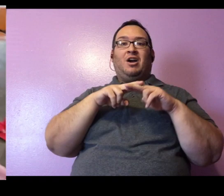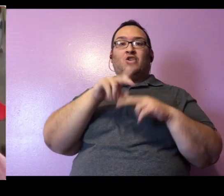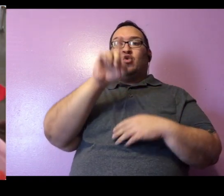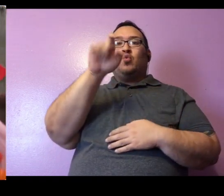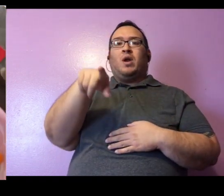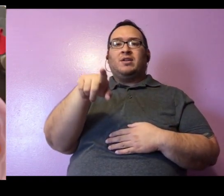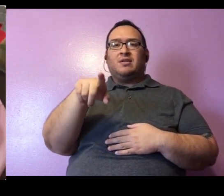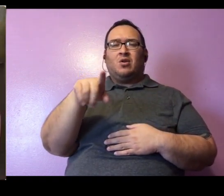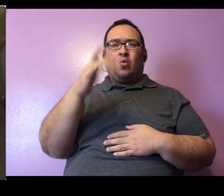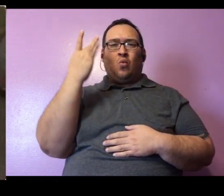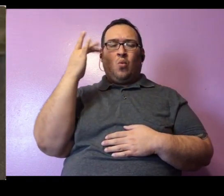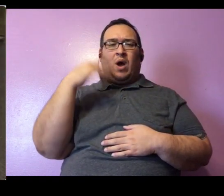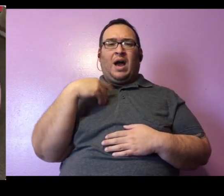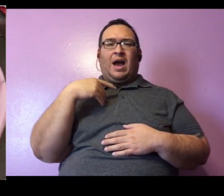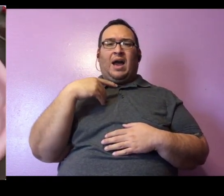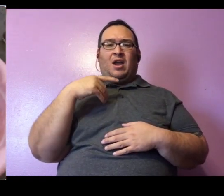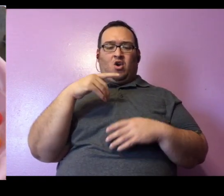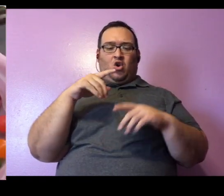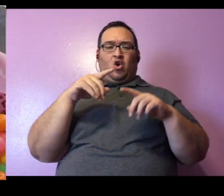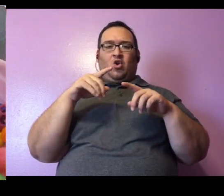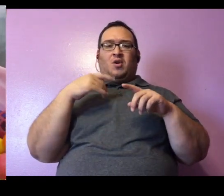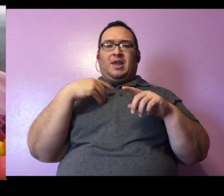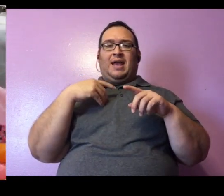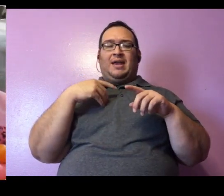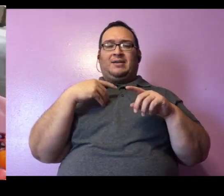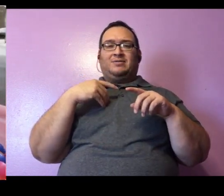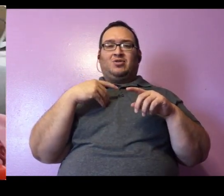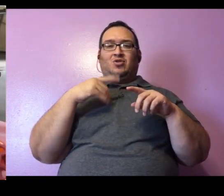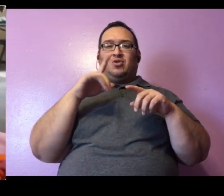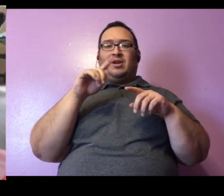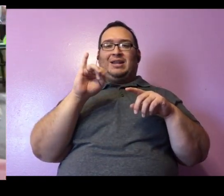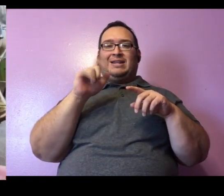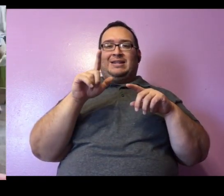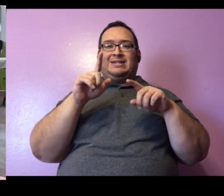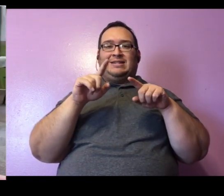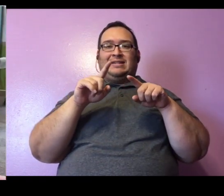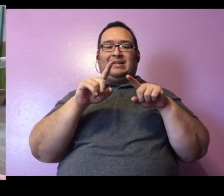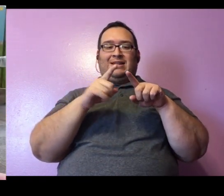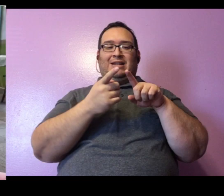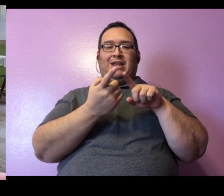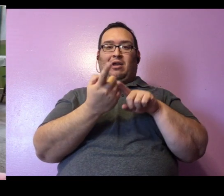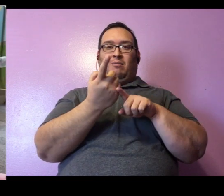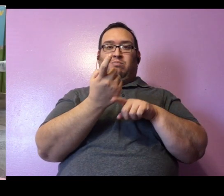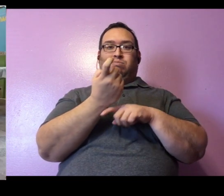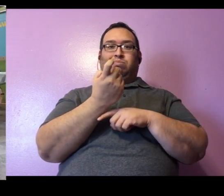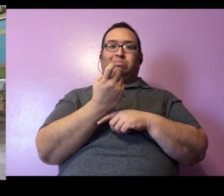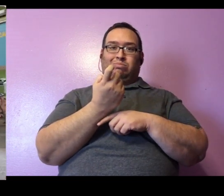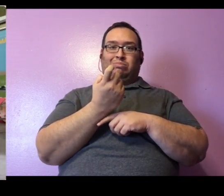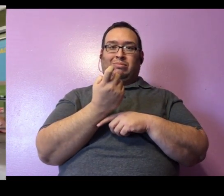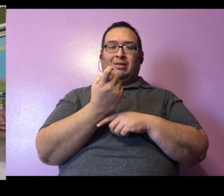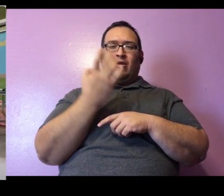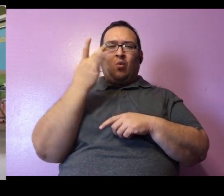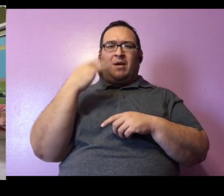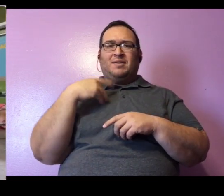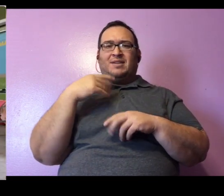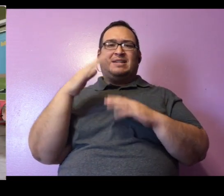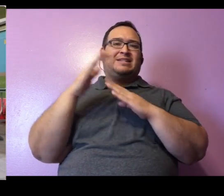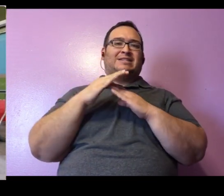asking why Lucille's tail curls, and I think that is such a fun question because her curly tail has to be one of the top five cutest